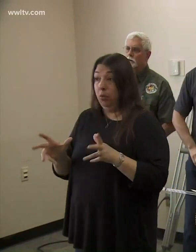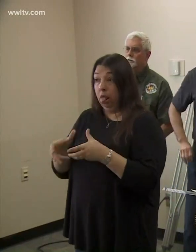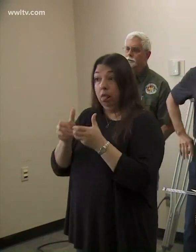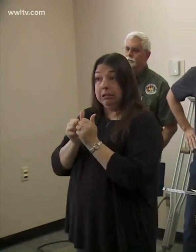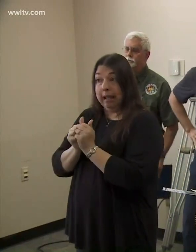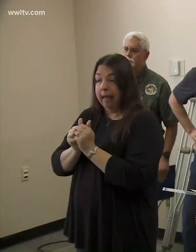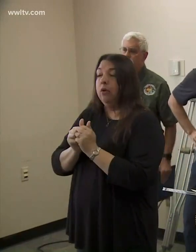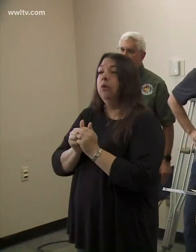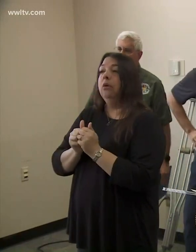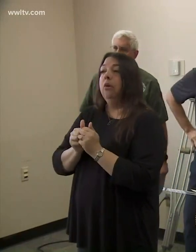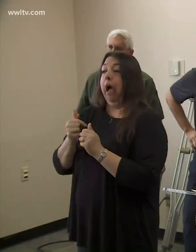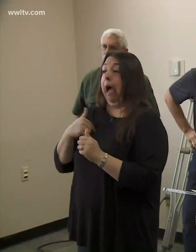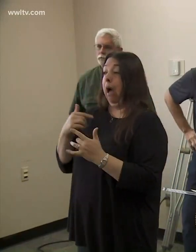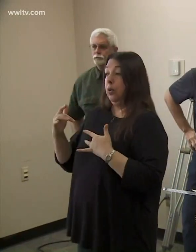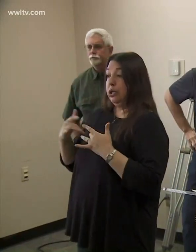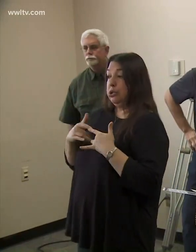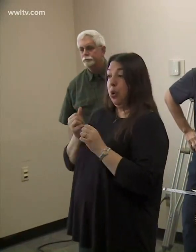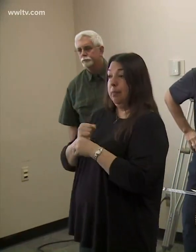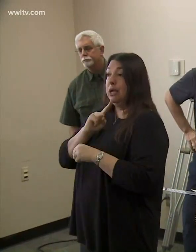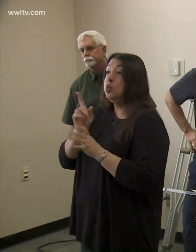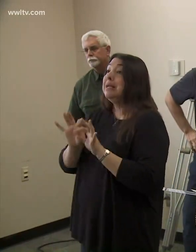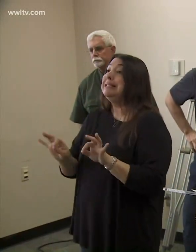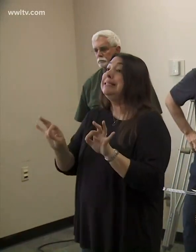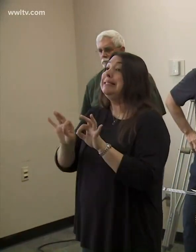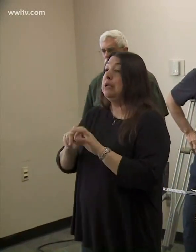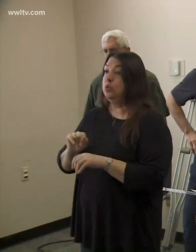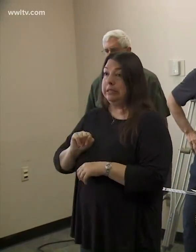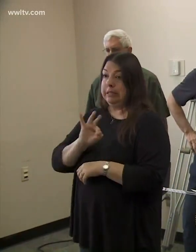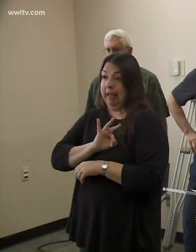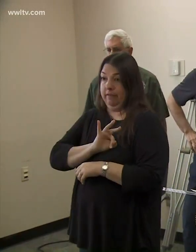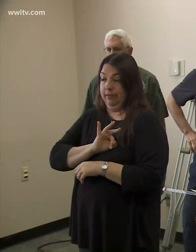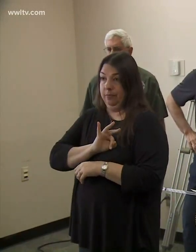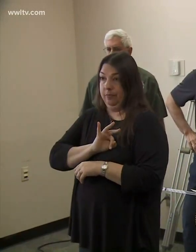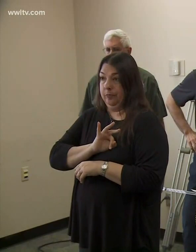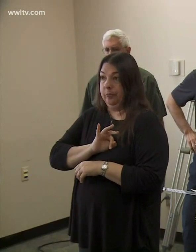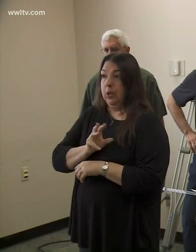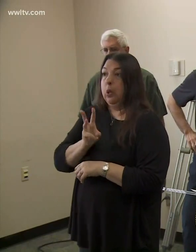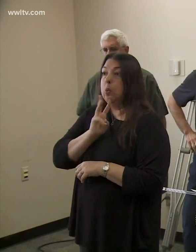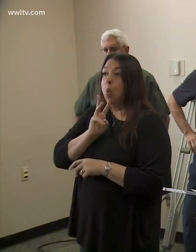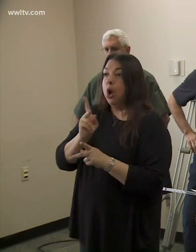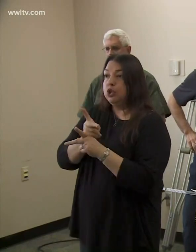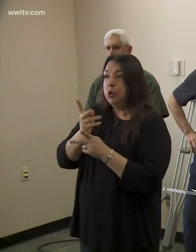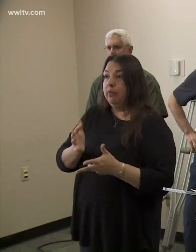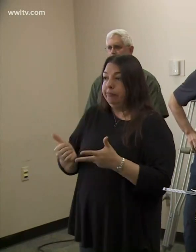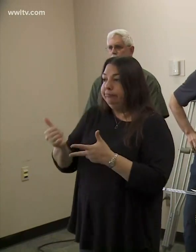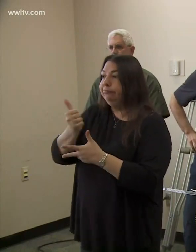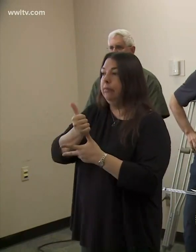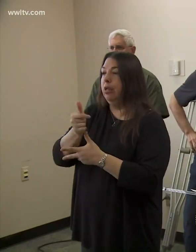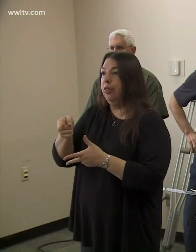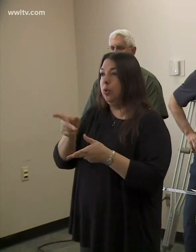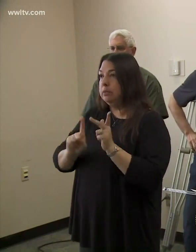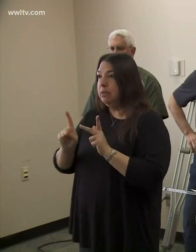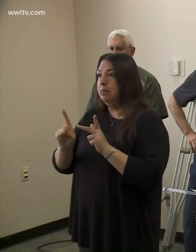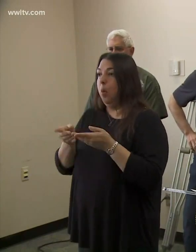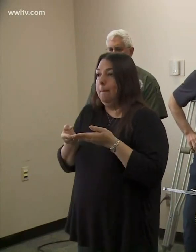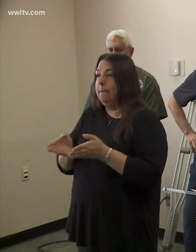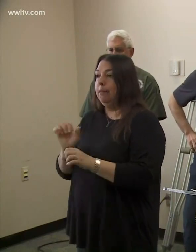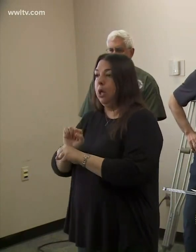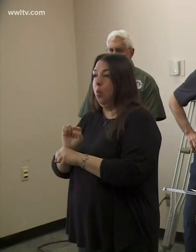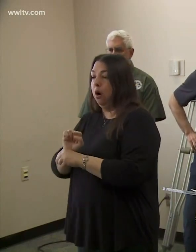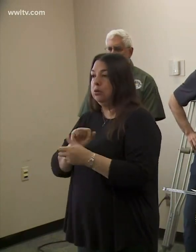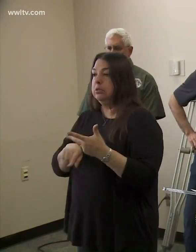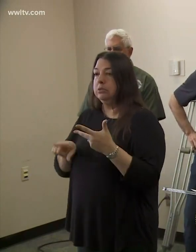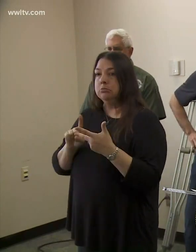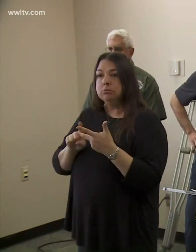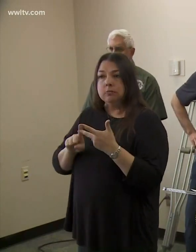Our concern is making sure the essential staff, the water supervisors and those people in public works and those people who are